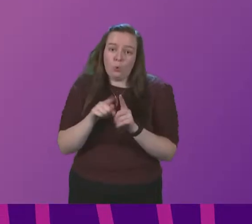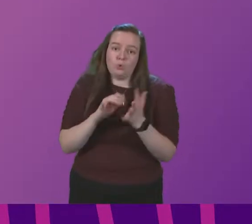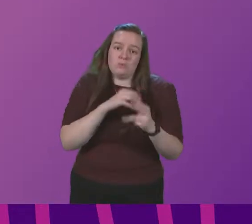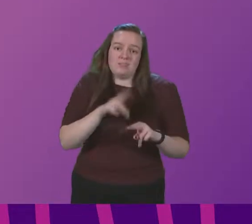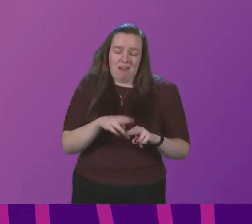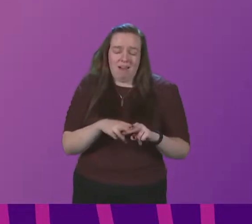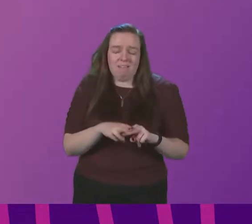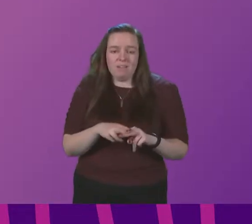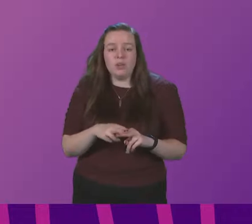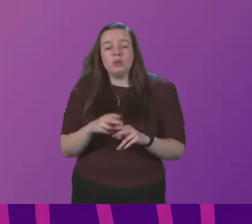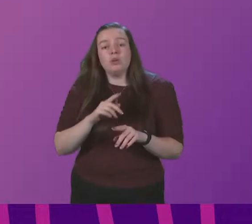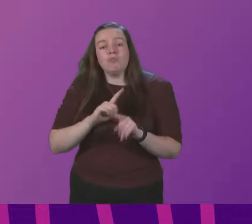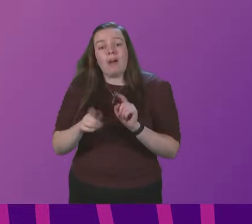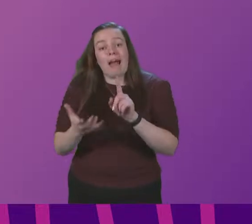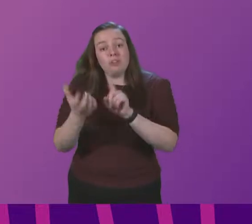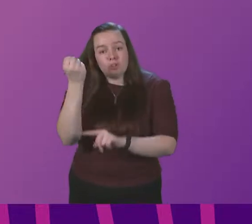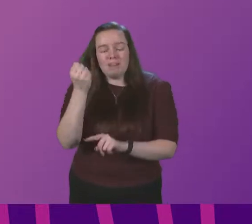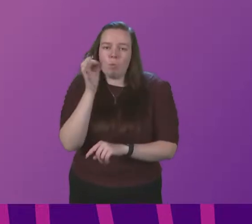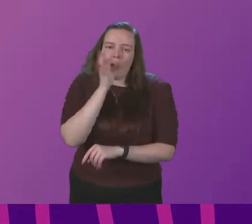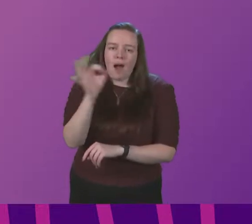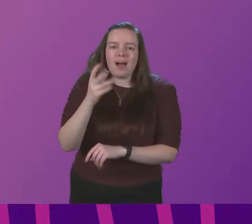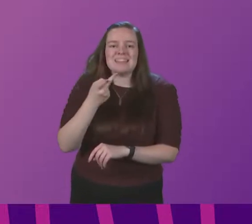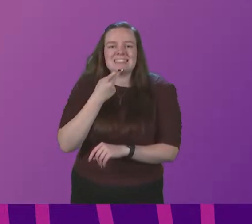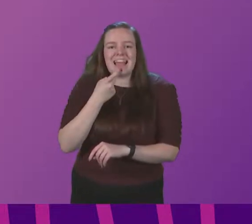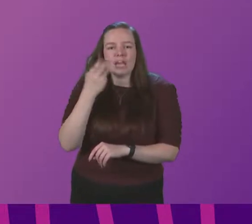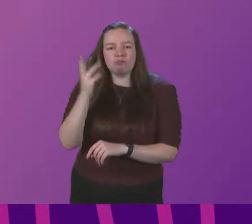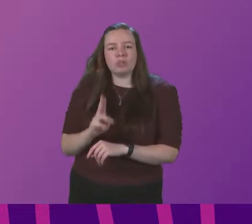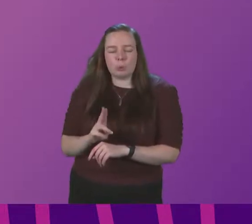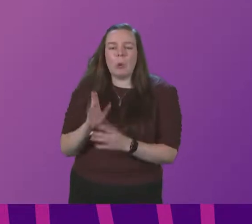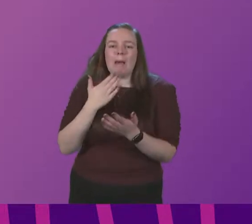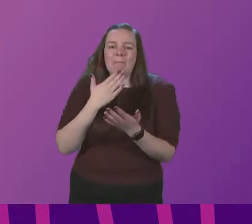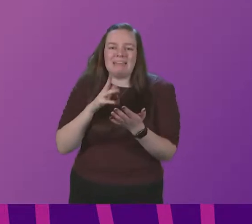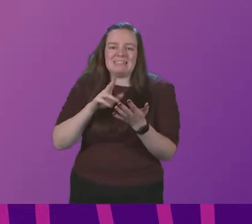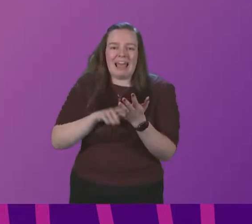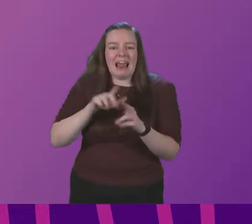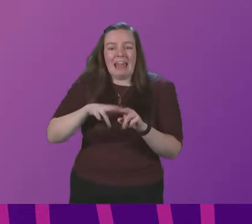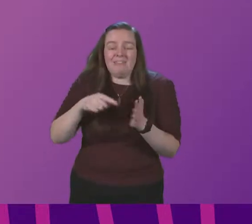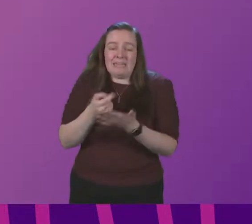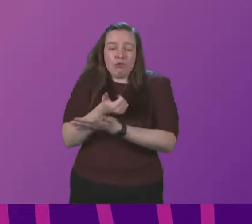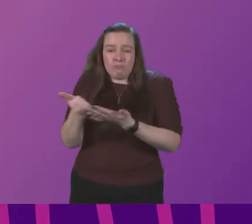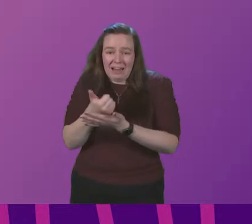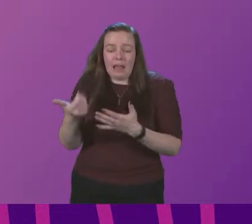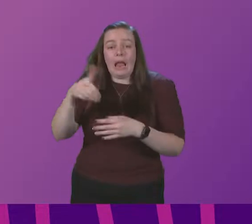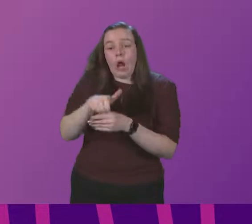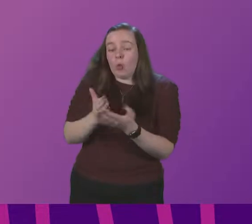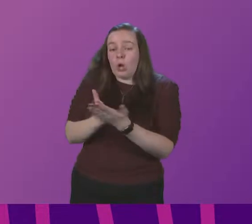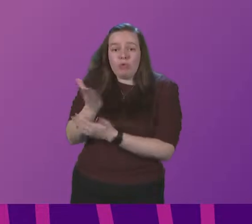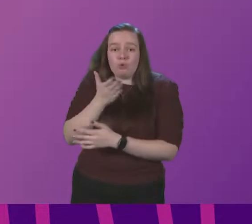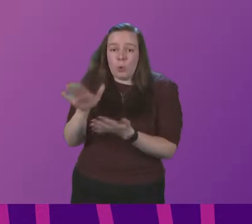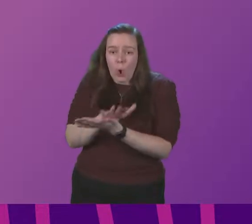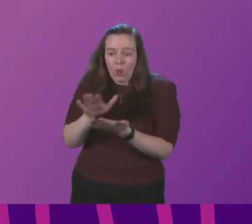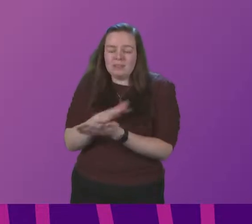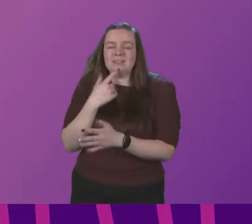To help achieve this, we continue to ask secondary school pupils and all staff to take lateral flow tests regularly, including during holidays and before